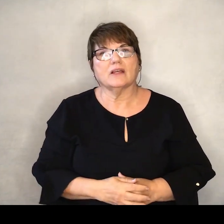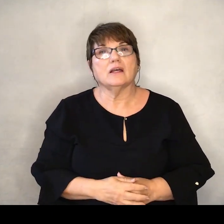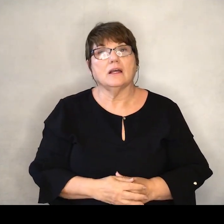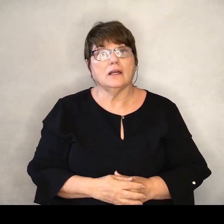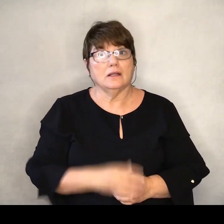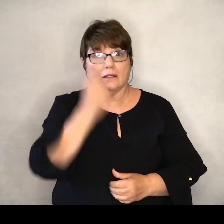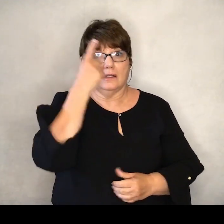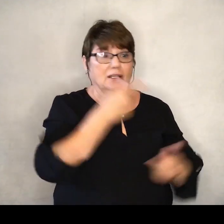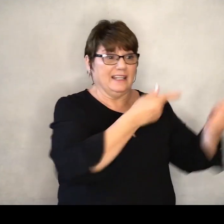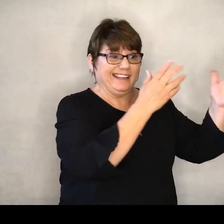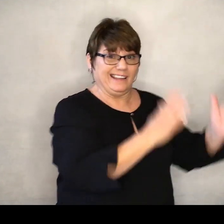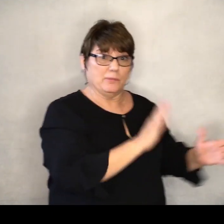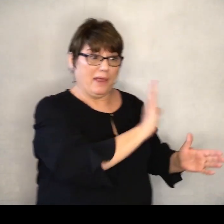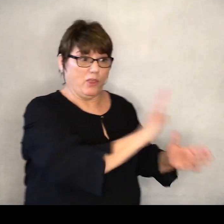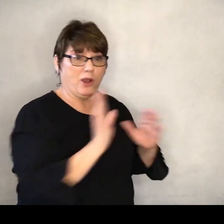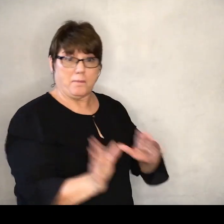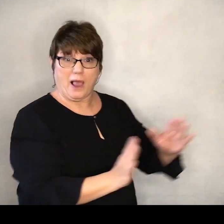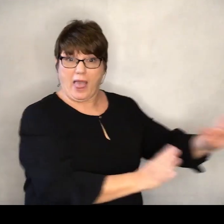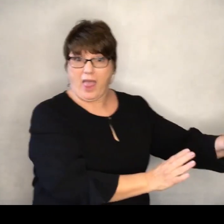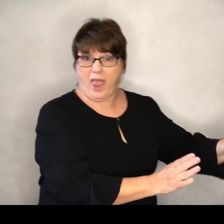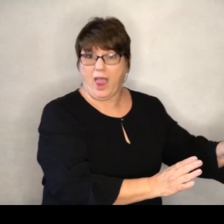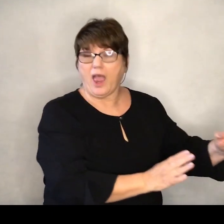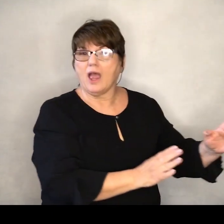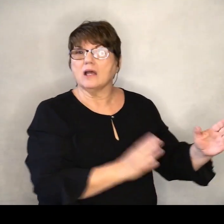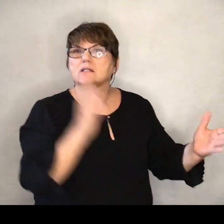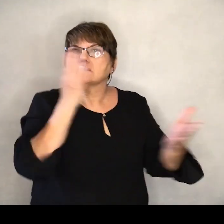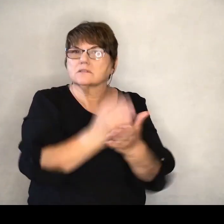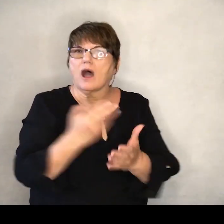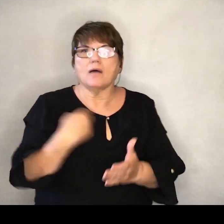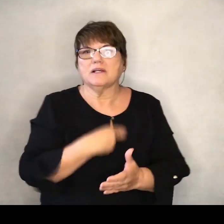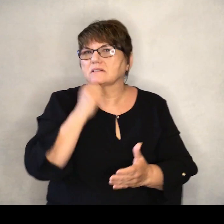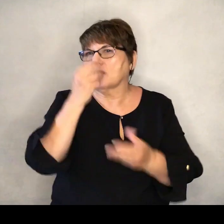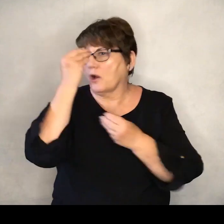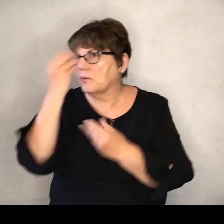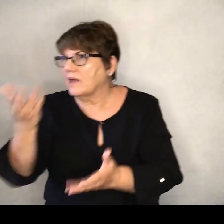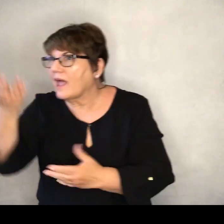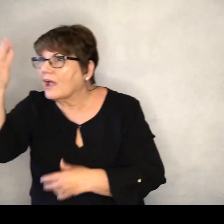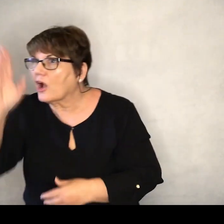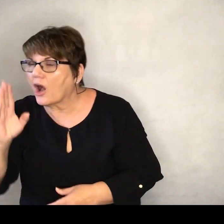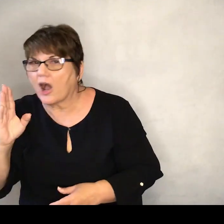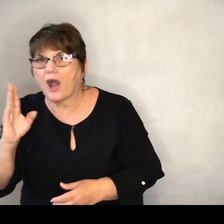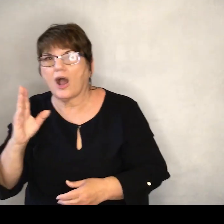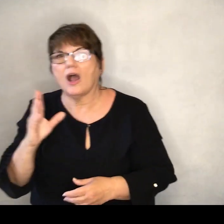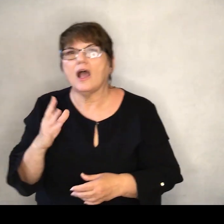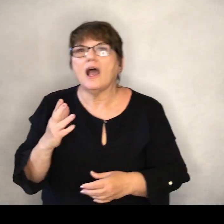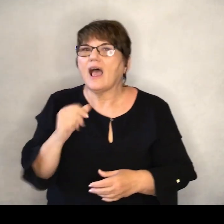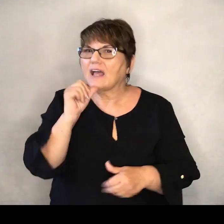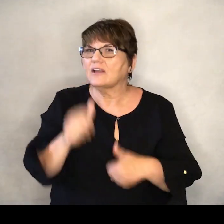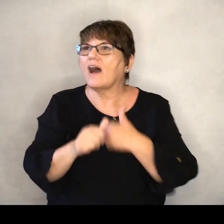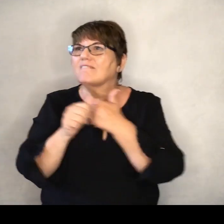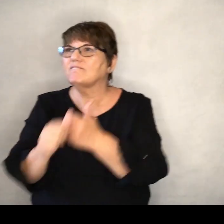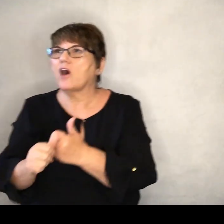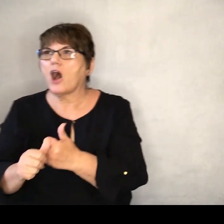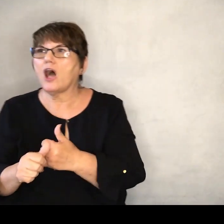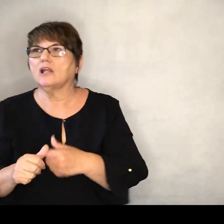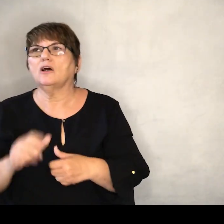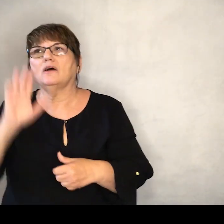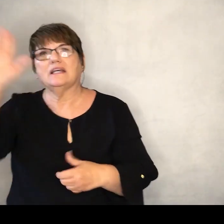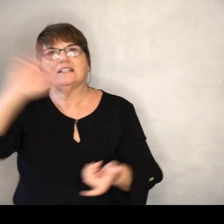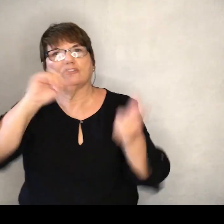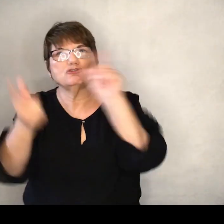the enemy's agenda is to keep us from obeying God and seeking his desired changes for the kingdom